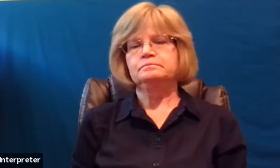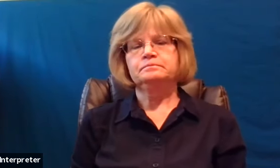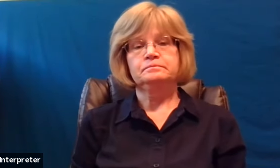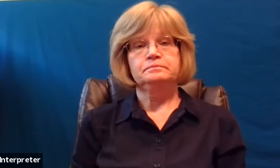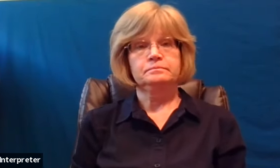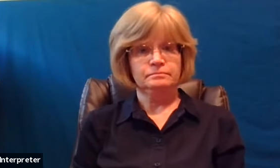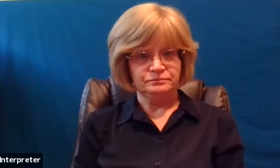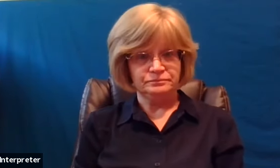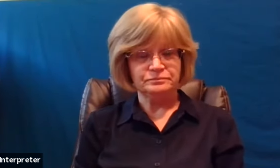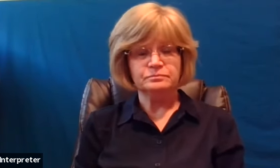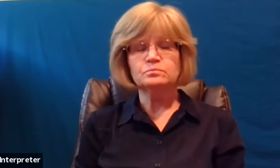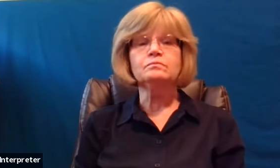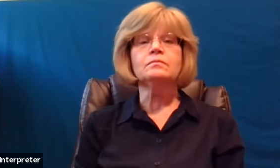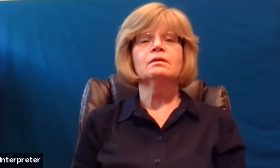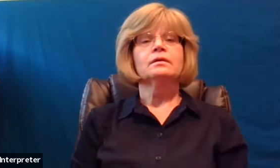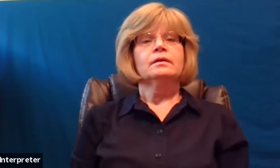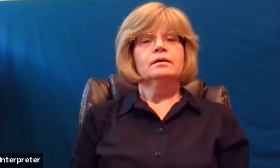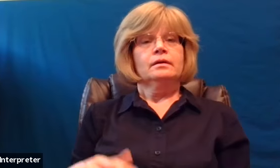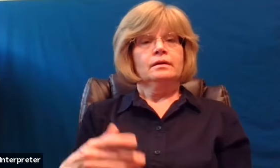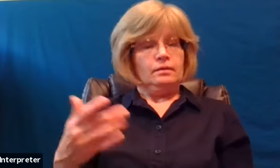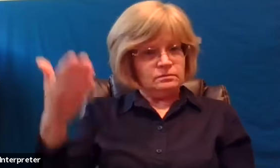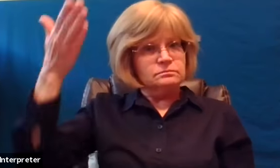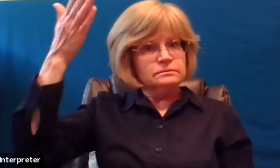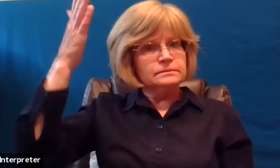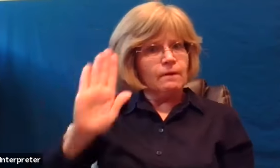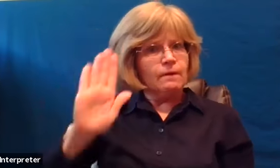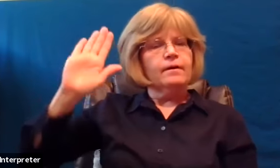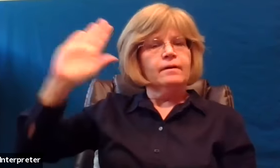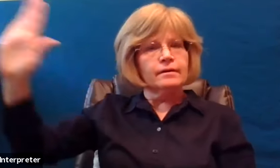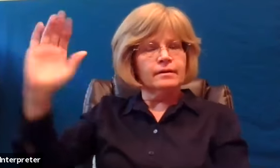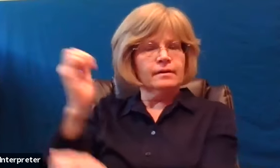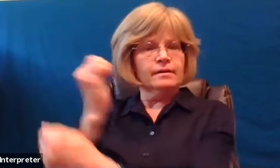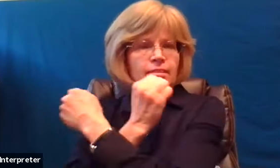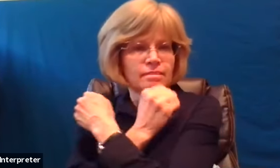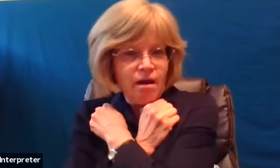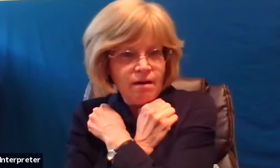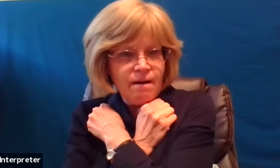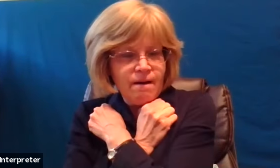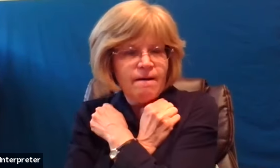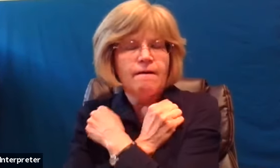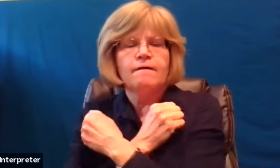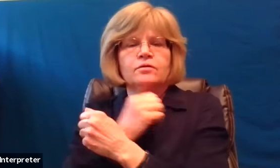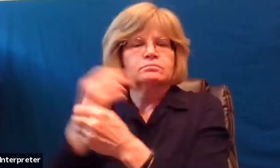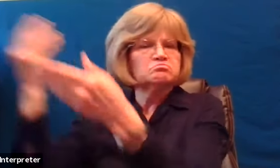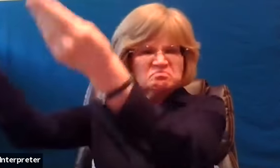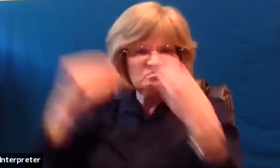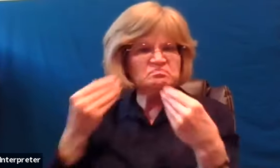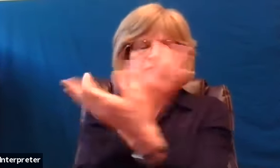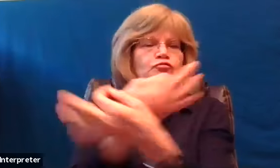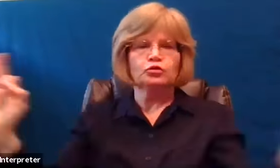my friends there is no question god's love is unconditional god